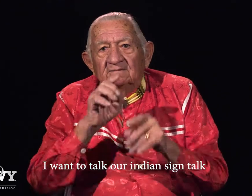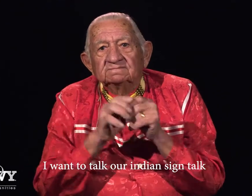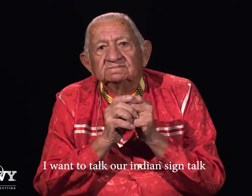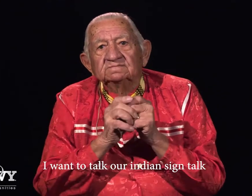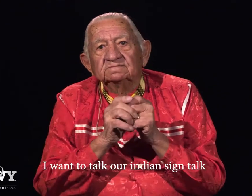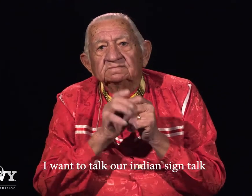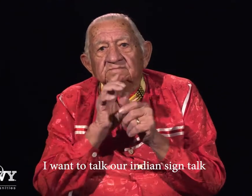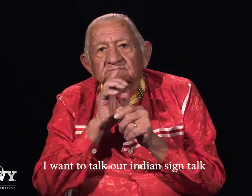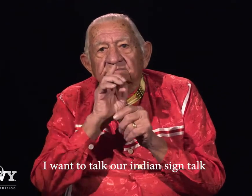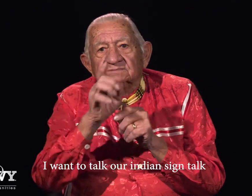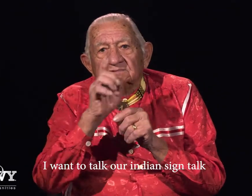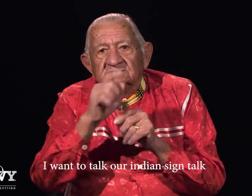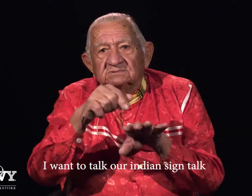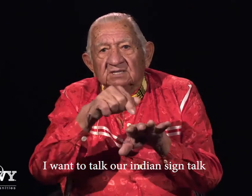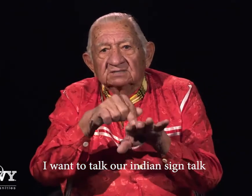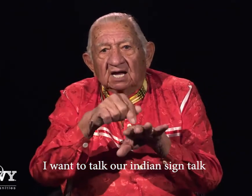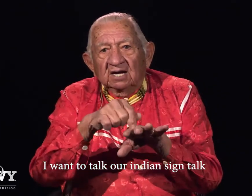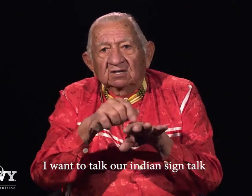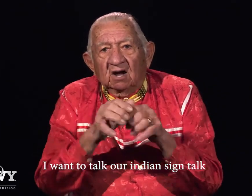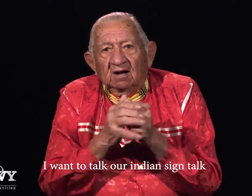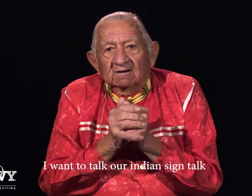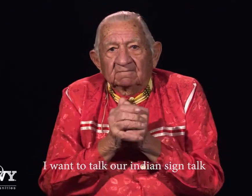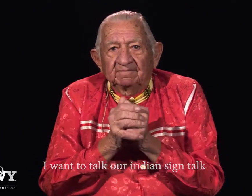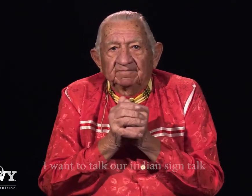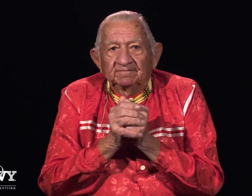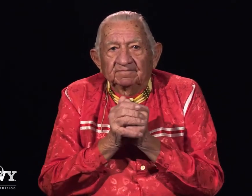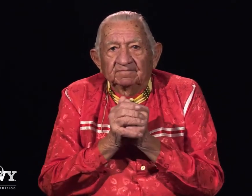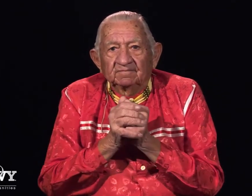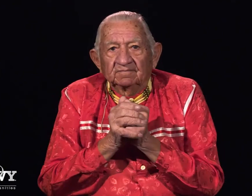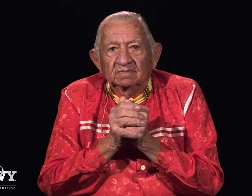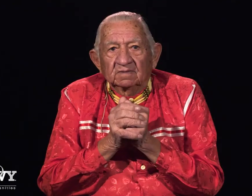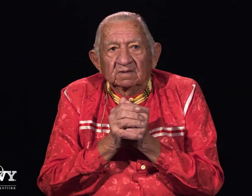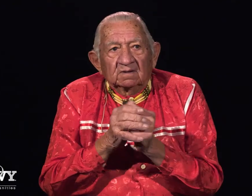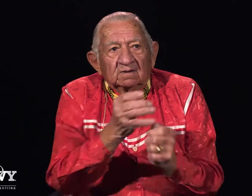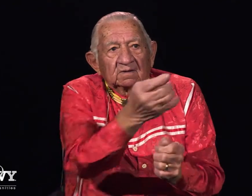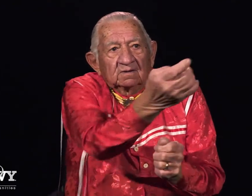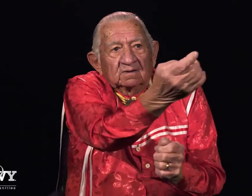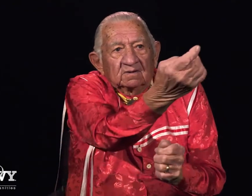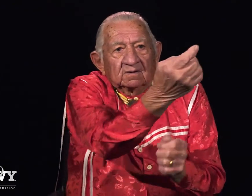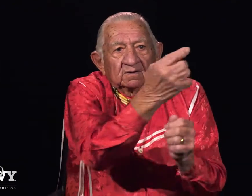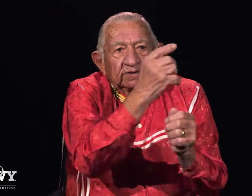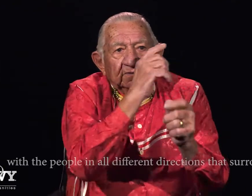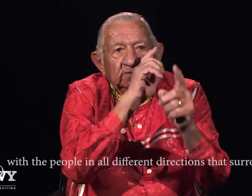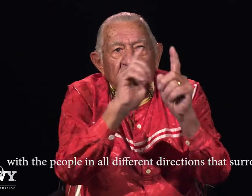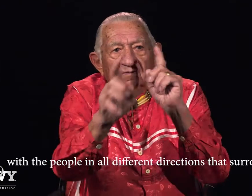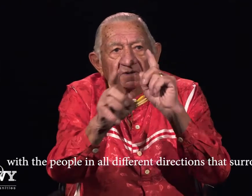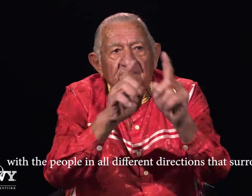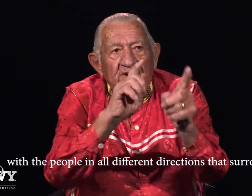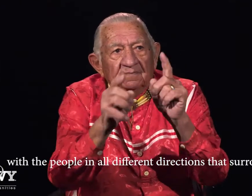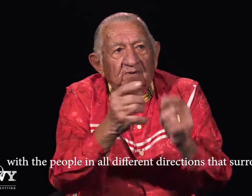sign talk for the people